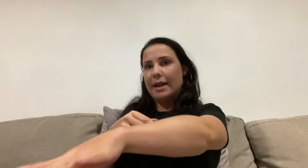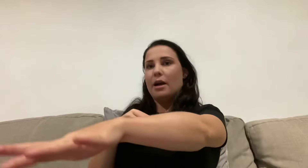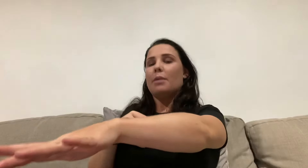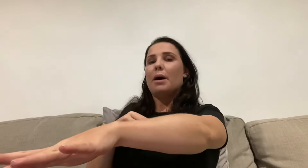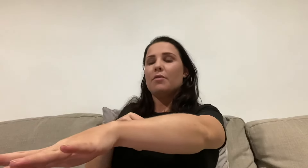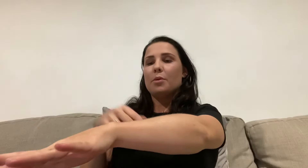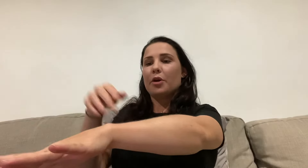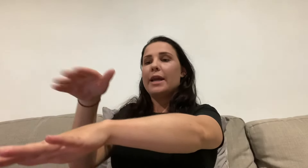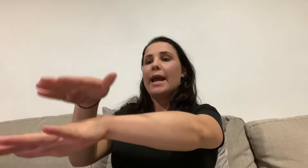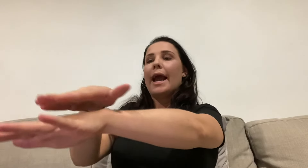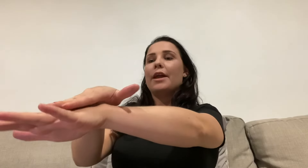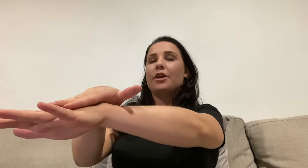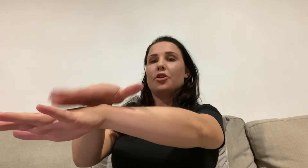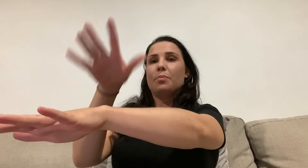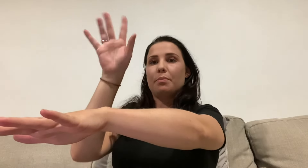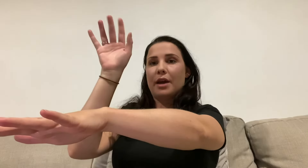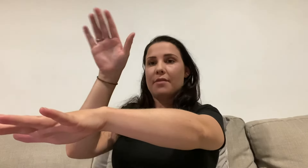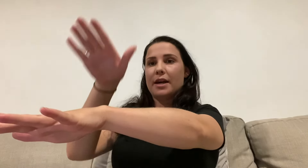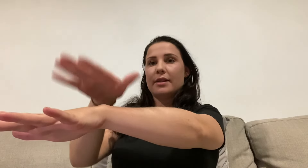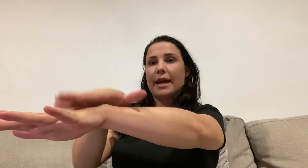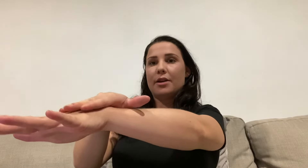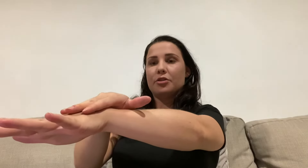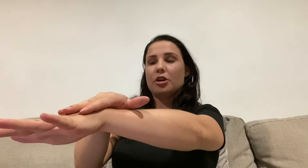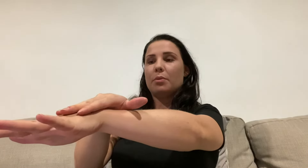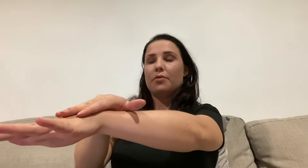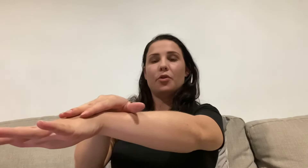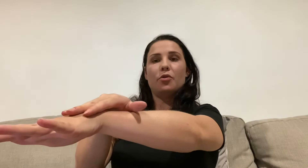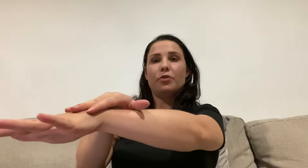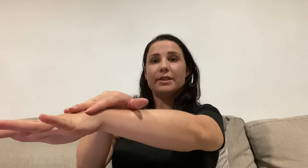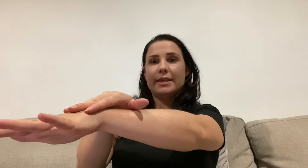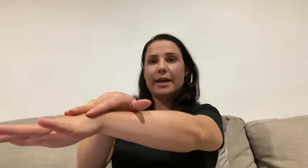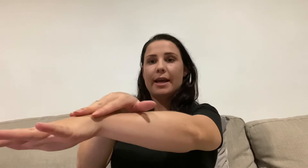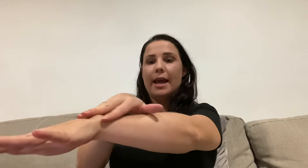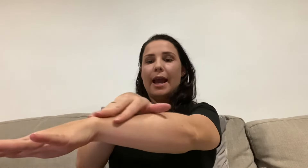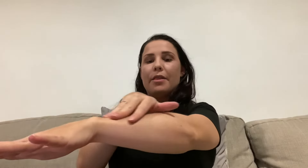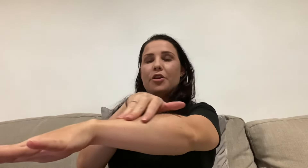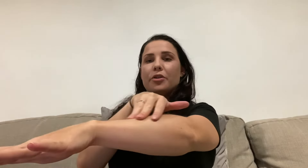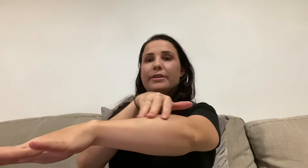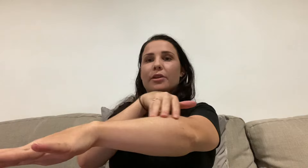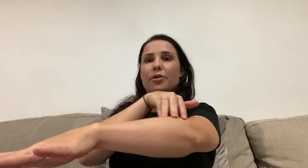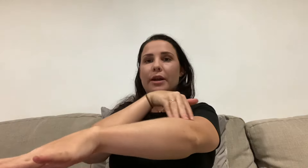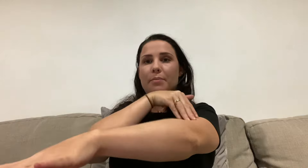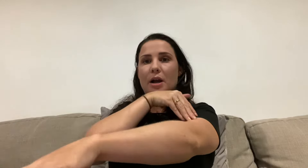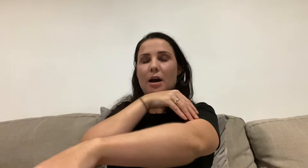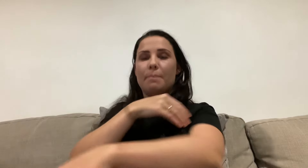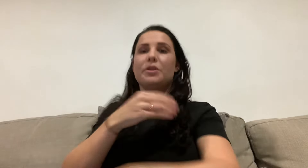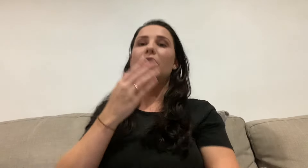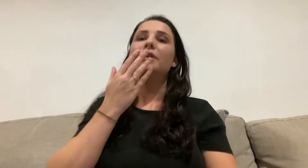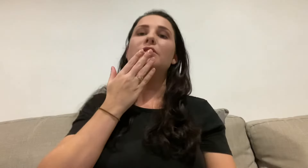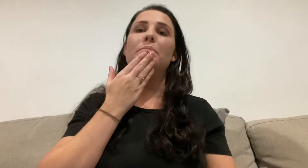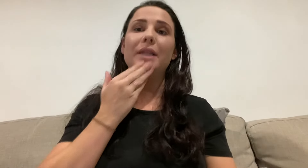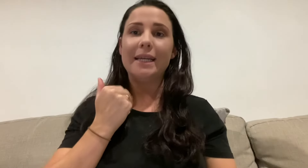out apart from your body. And then you have the other hand on top of your wrist here, and then you go slowly up your arm. So please